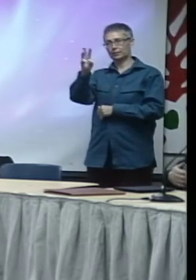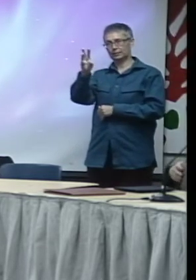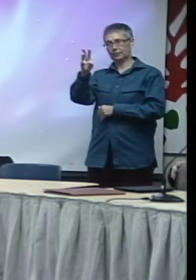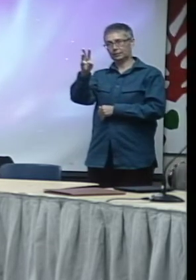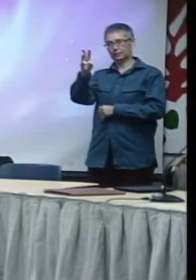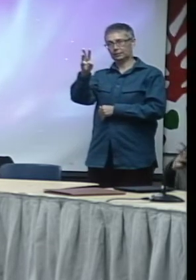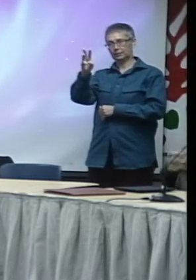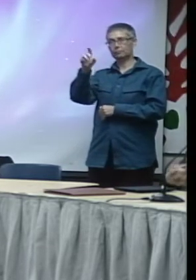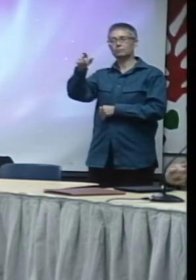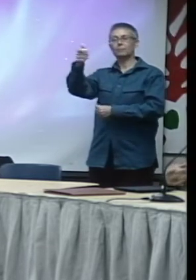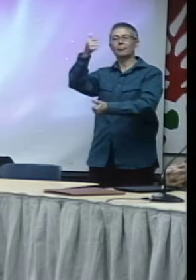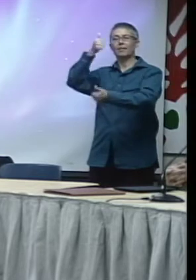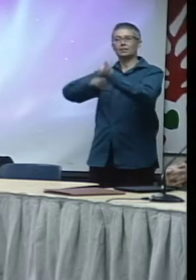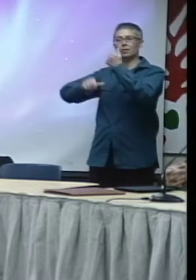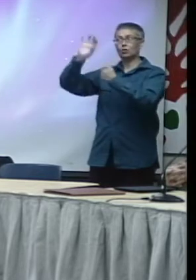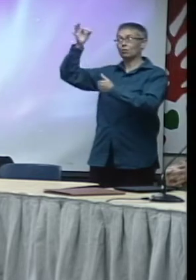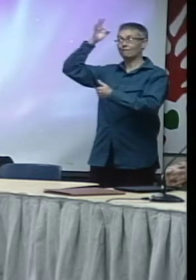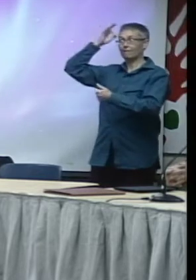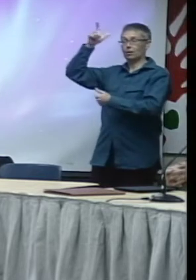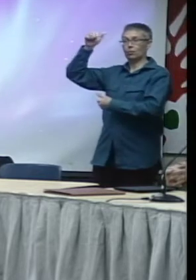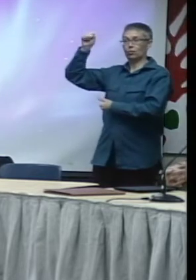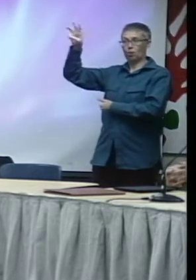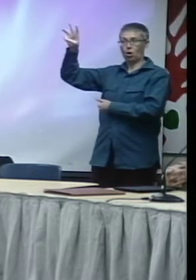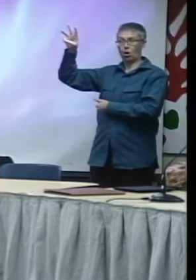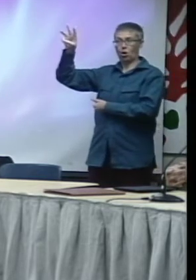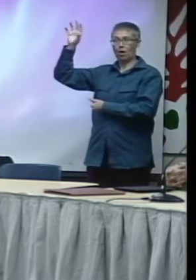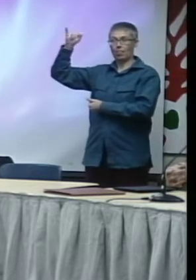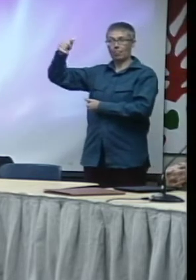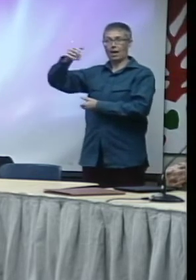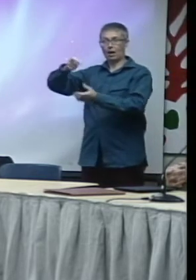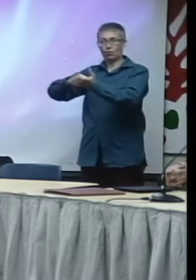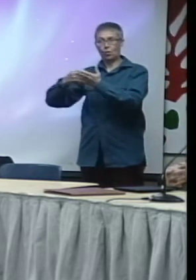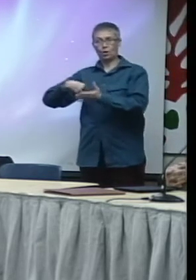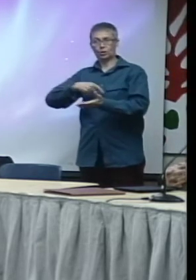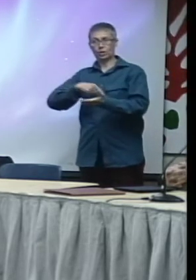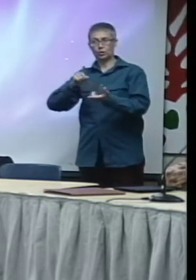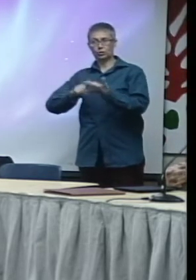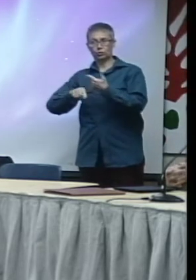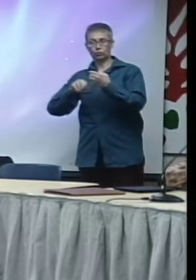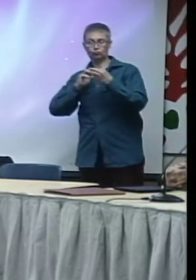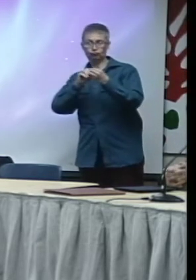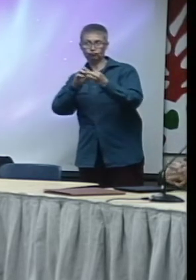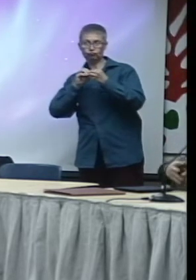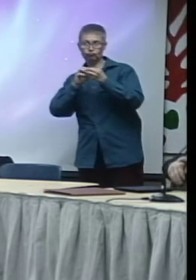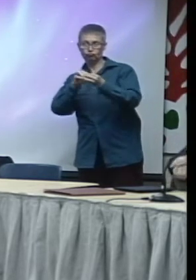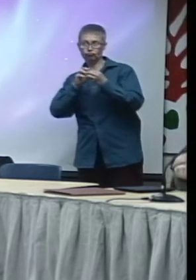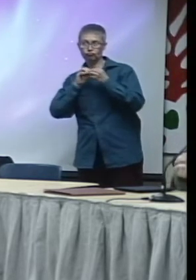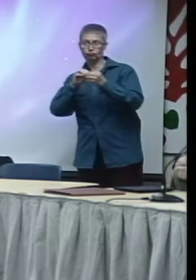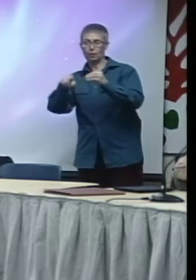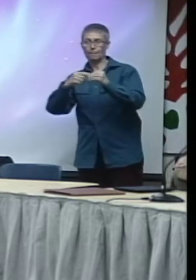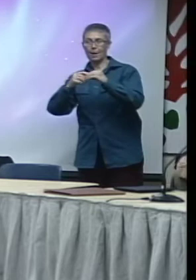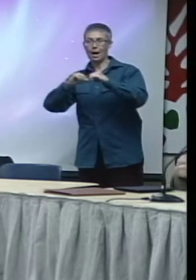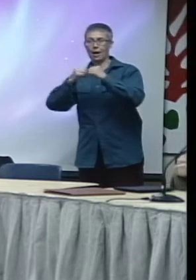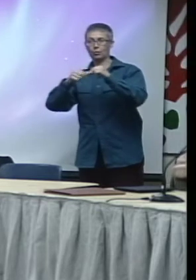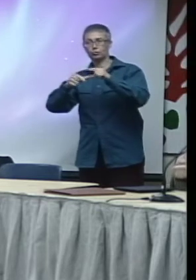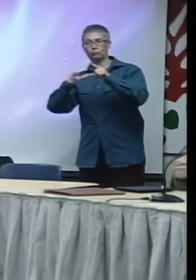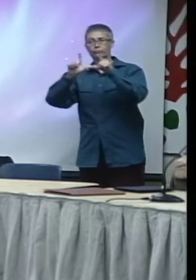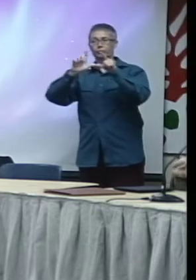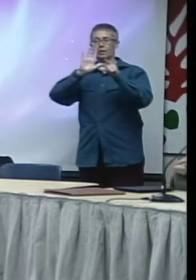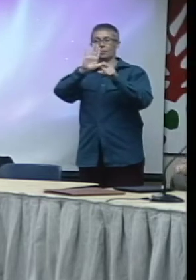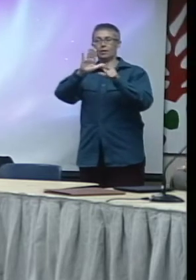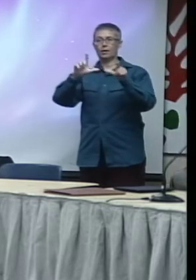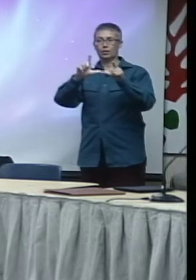which governs cable television requires the City to engage in license renewal proceedings, including the holding of public